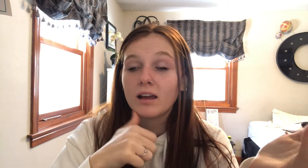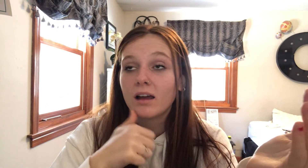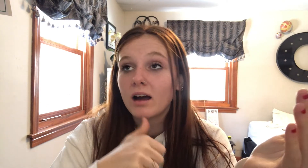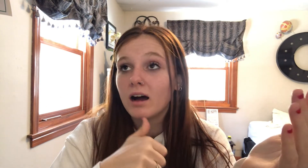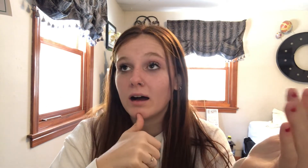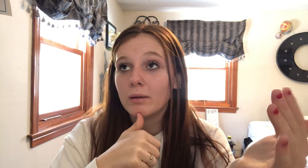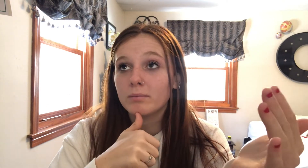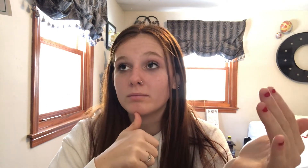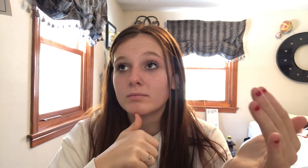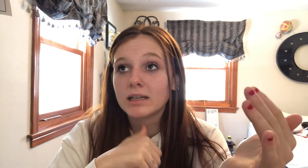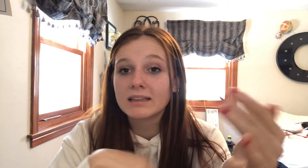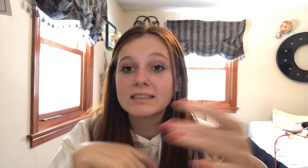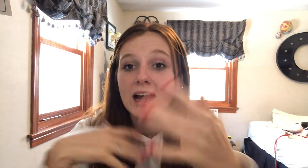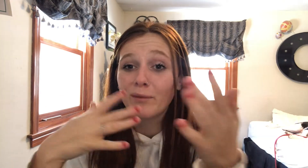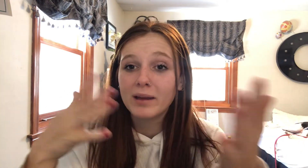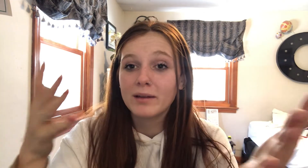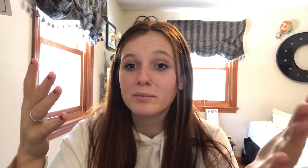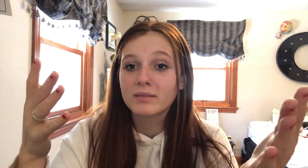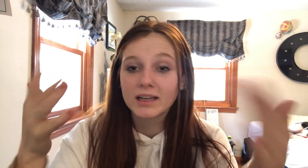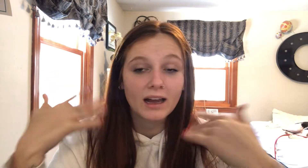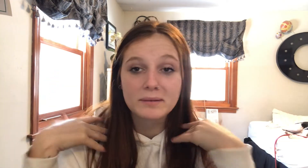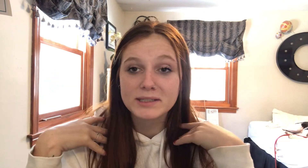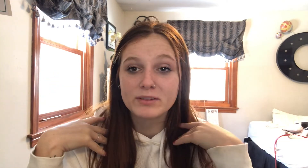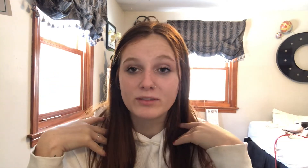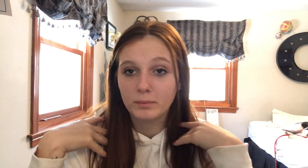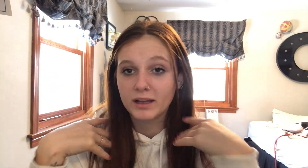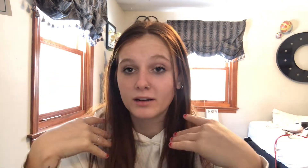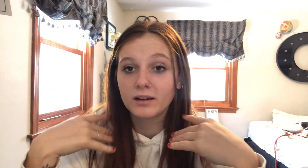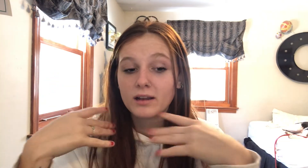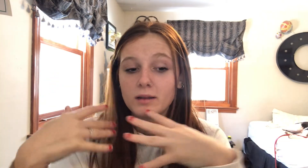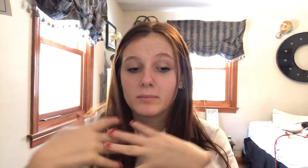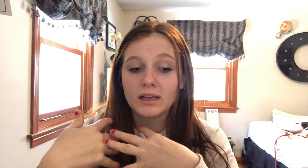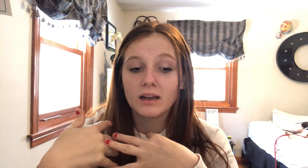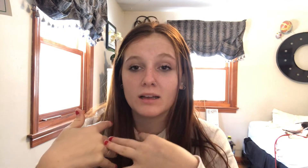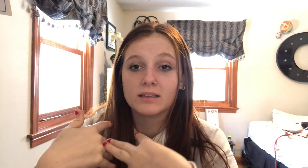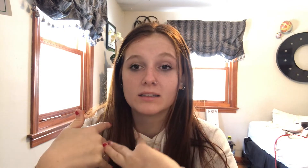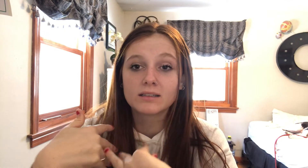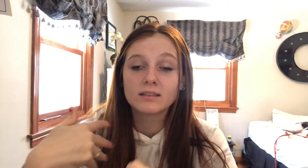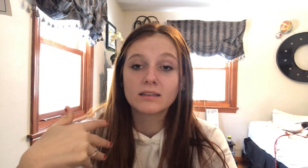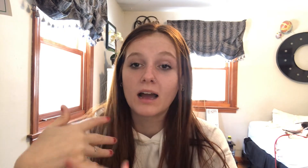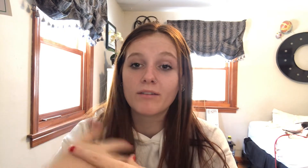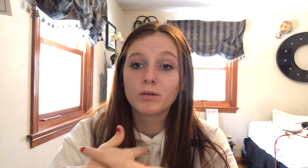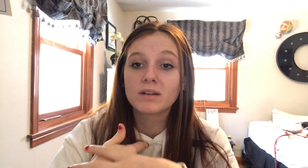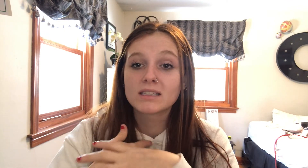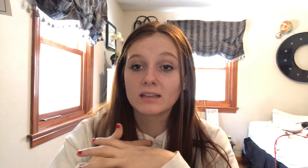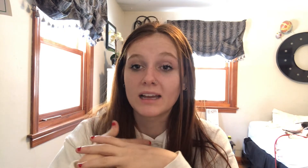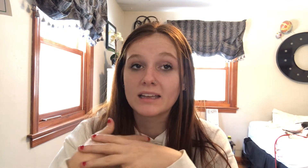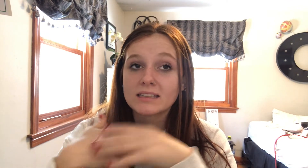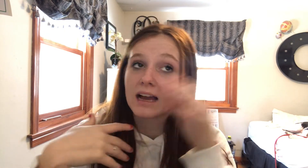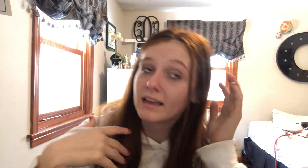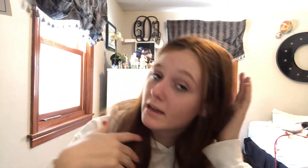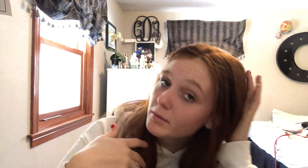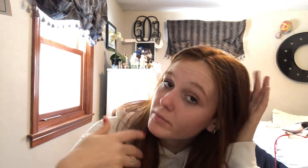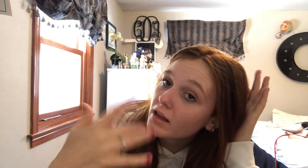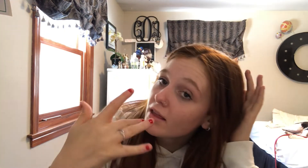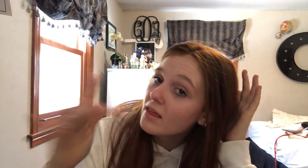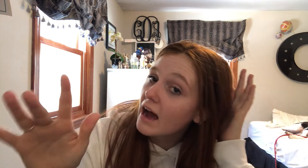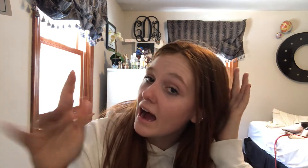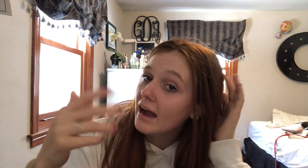um, at least help him, it kind of makes me feel better because not everyone was lucky as I am that I